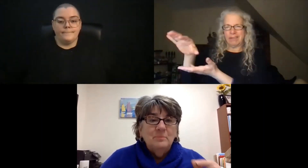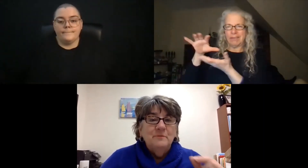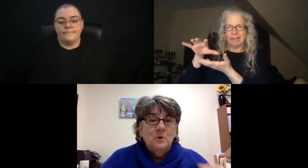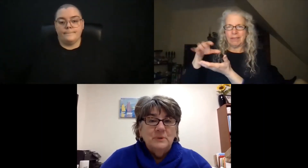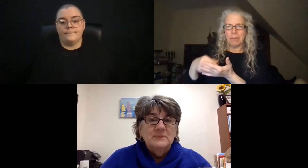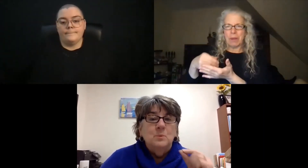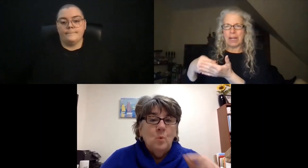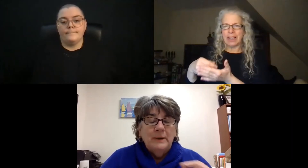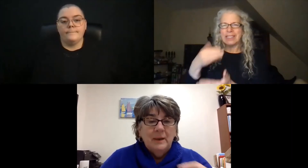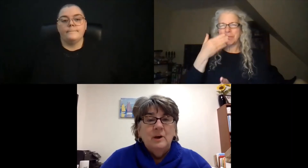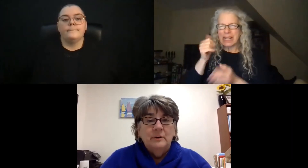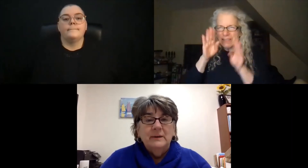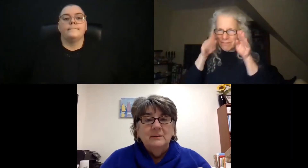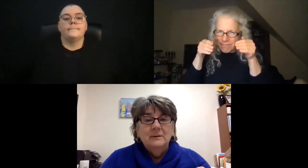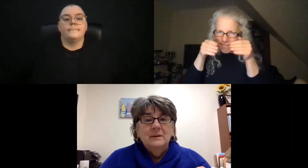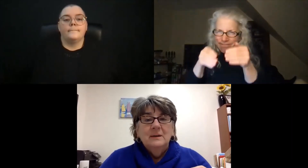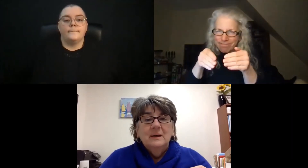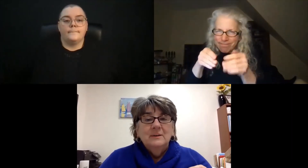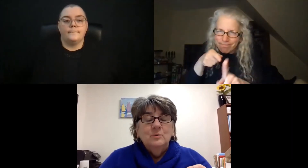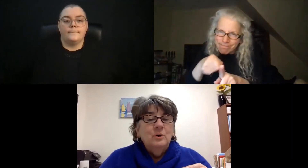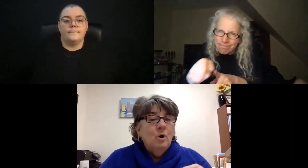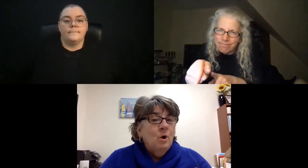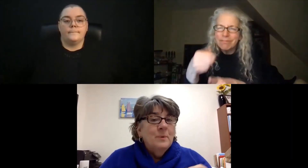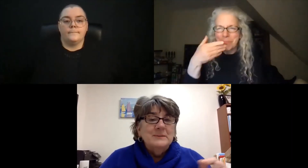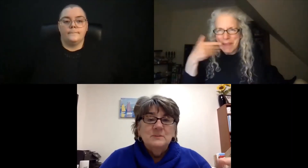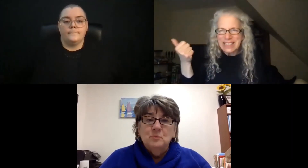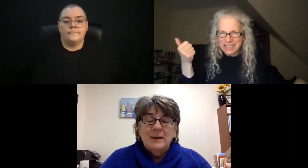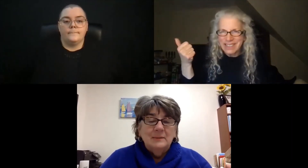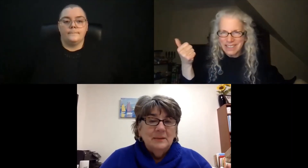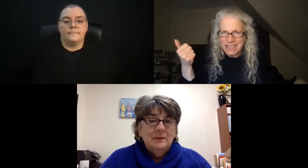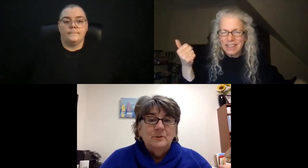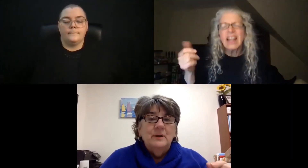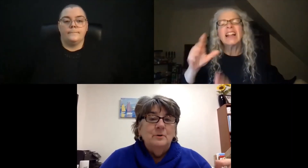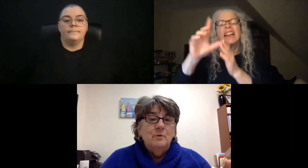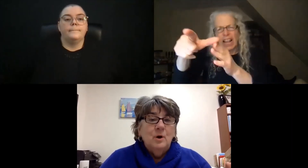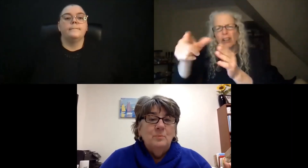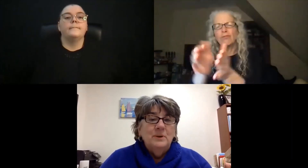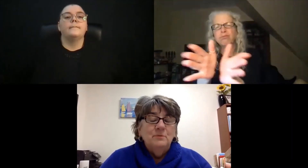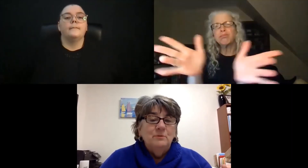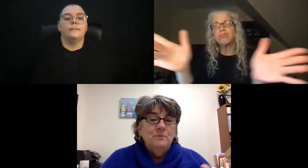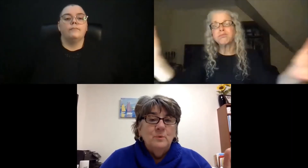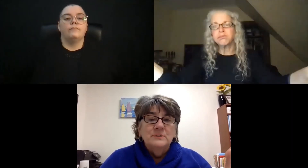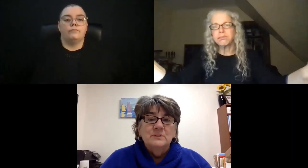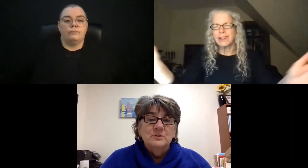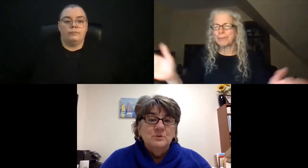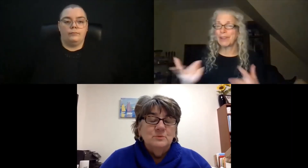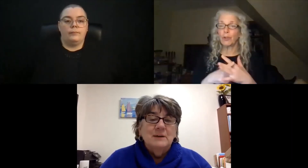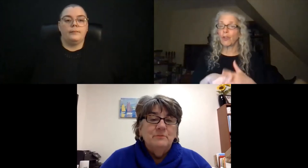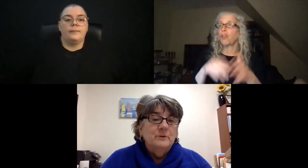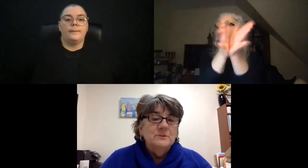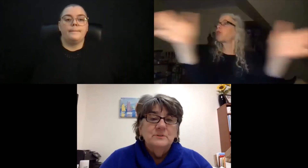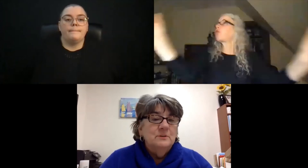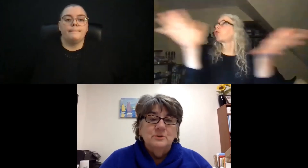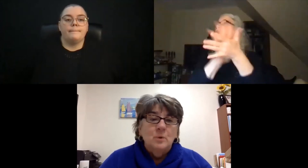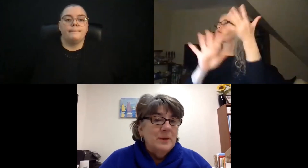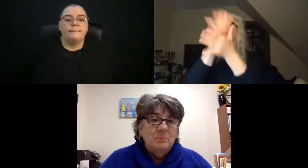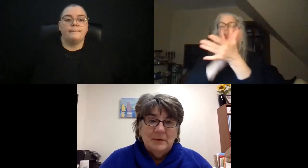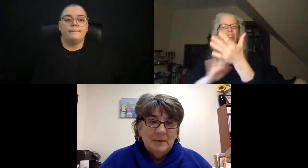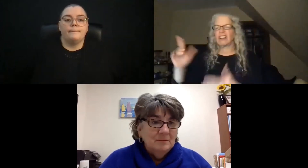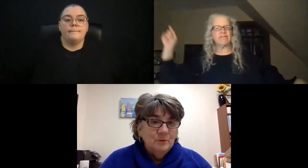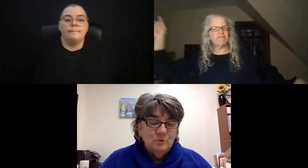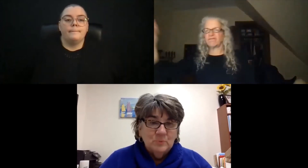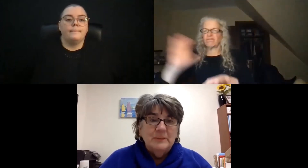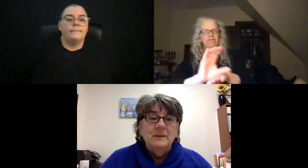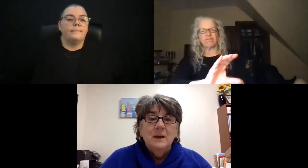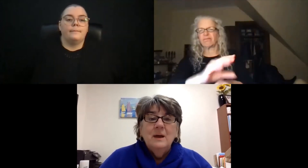sharp focus in one area. You can always spread it later and grow, but if your focus is too diverse, you don't get